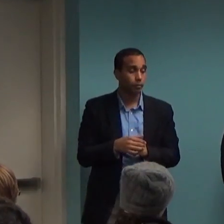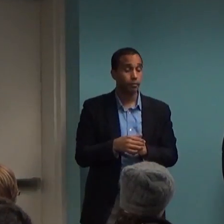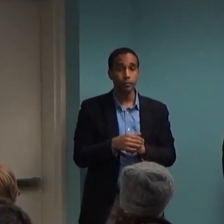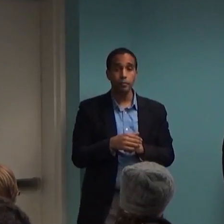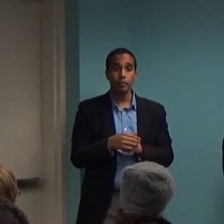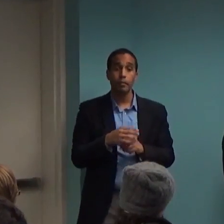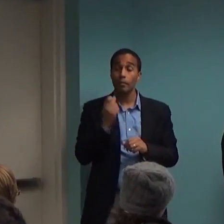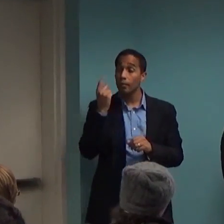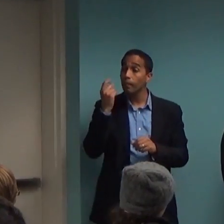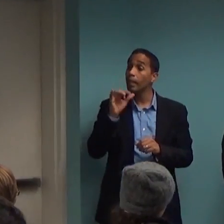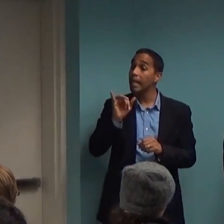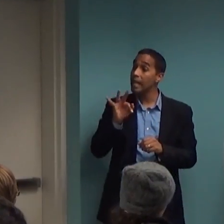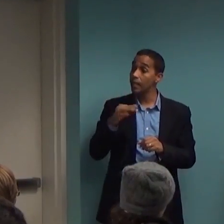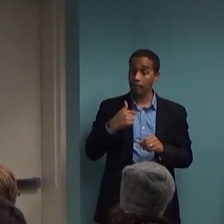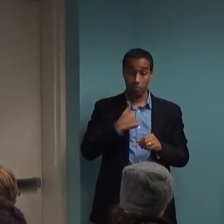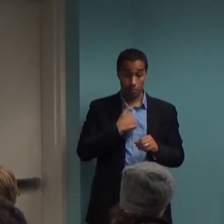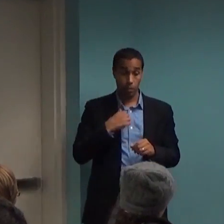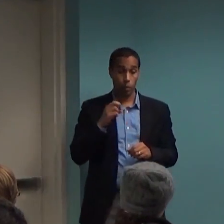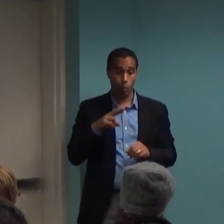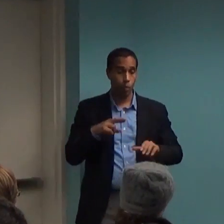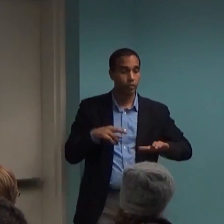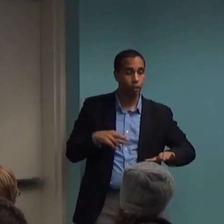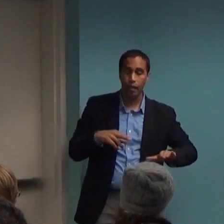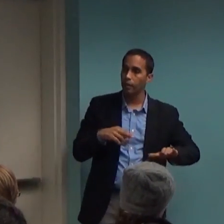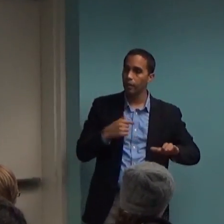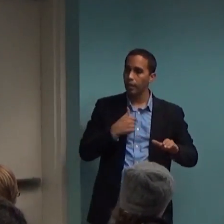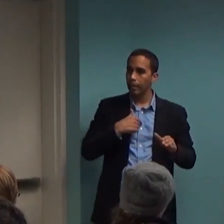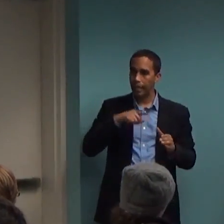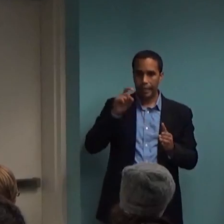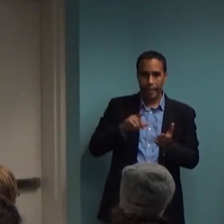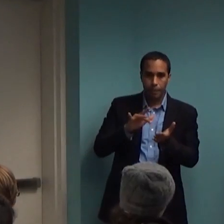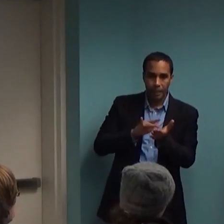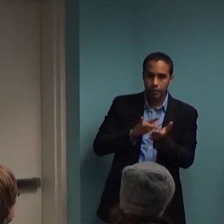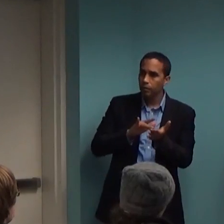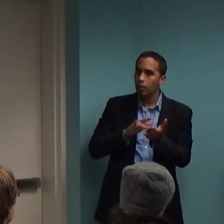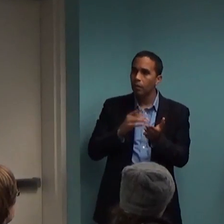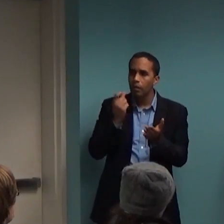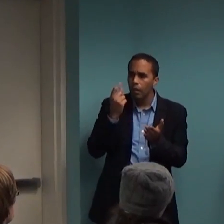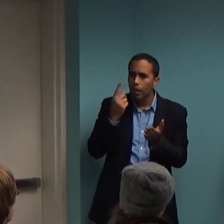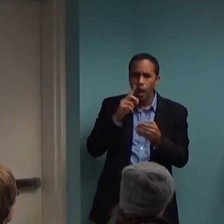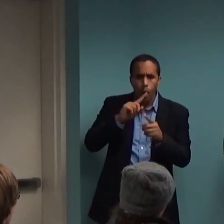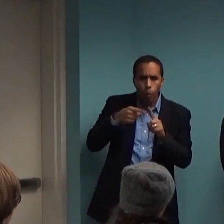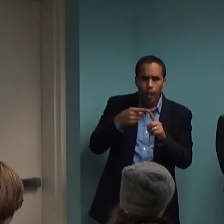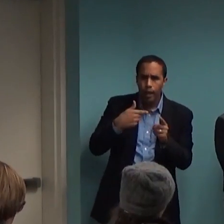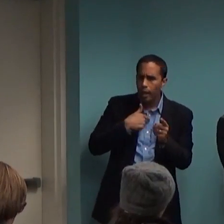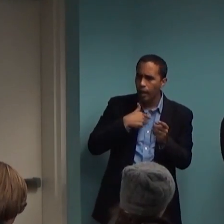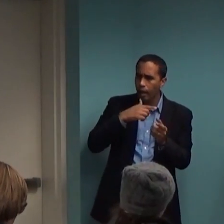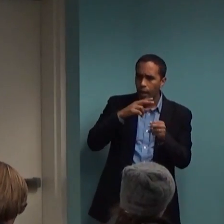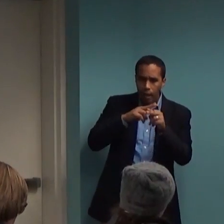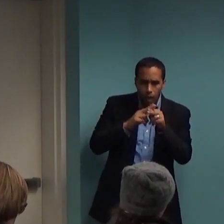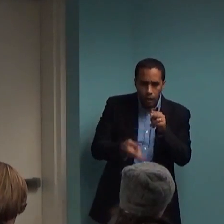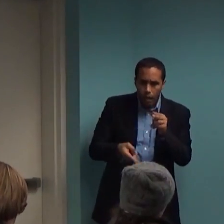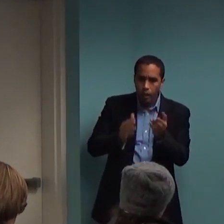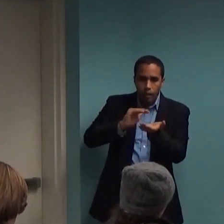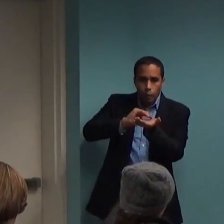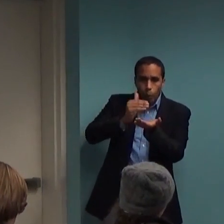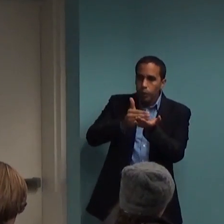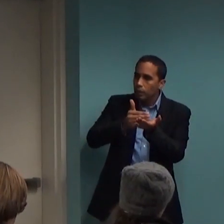medication, at what point can the dosage be reduced? So, the reason why I'm getting into this with dosage is that very frequently people assume